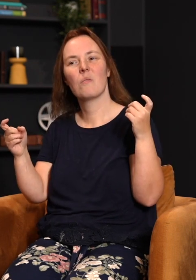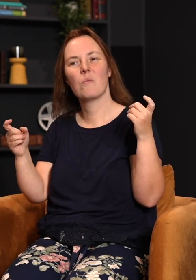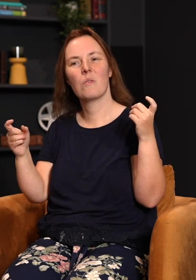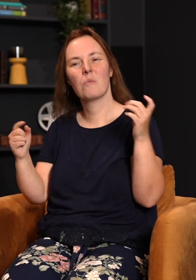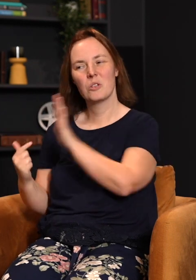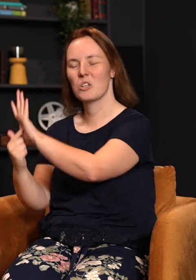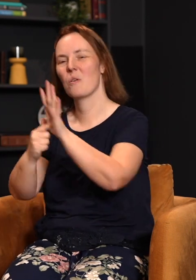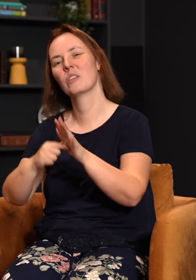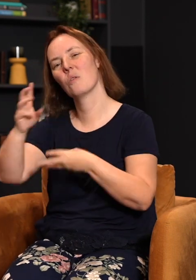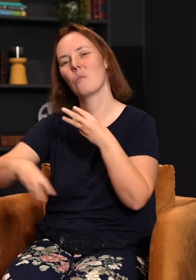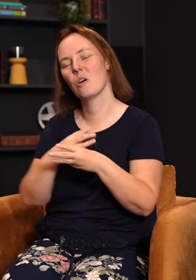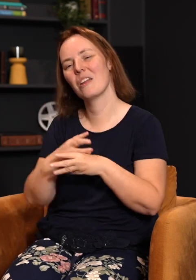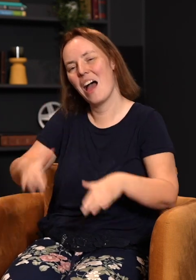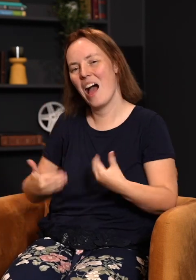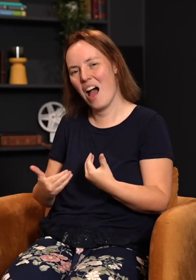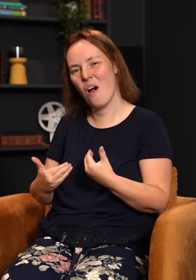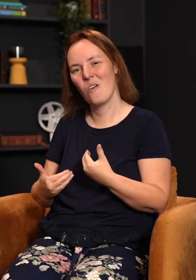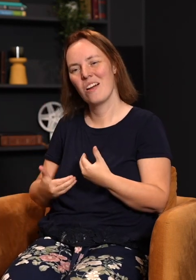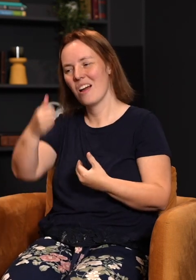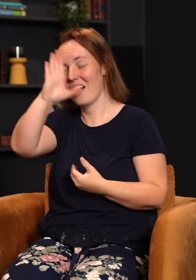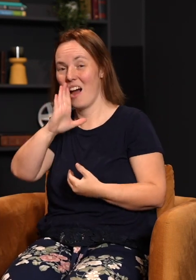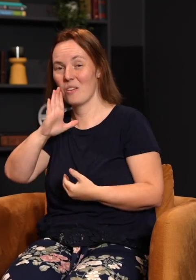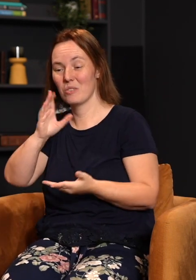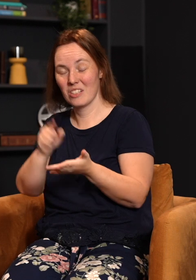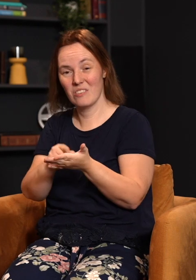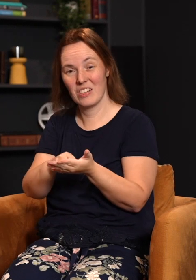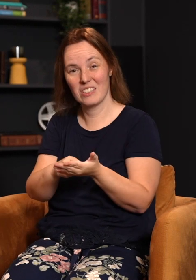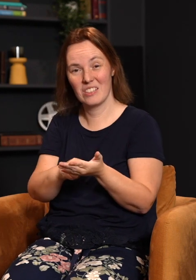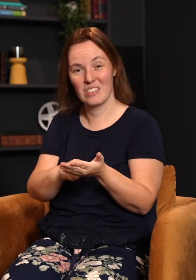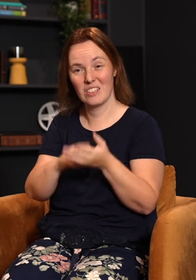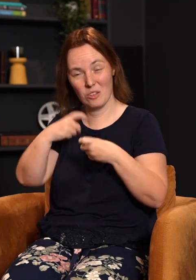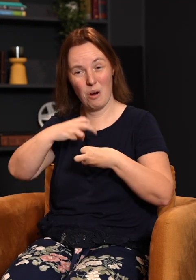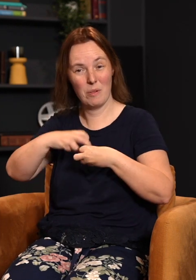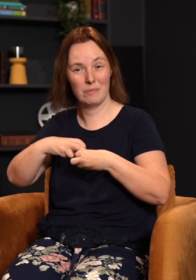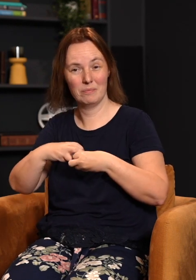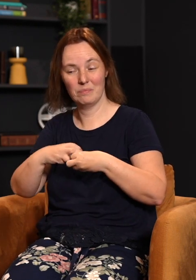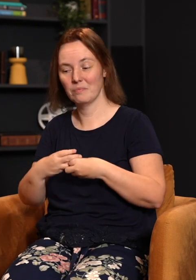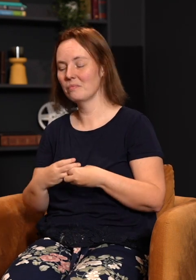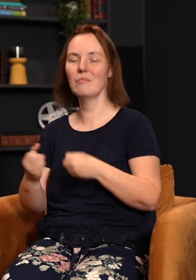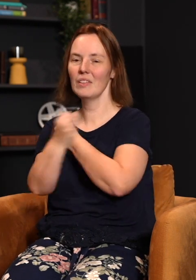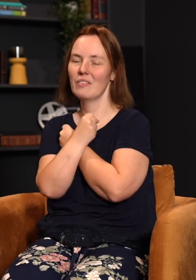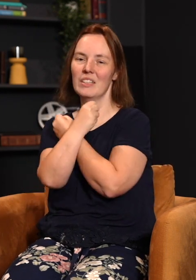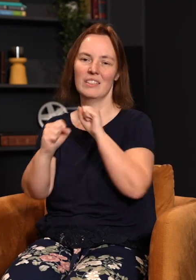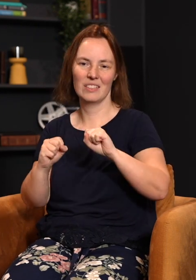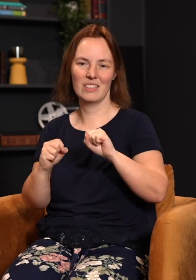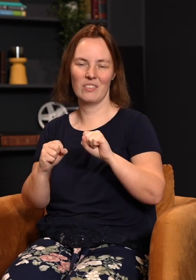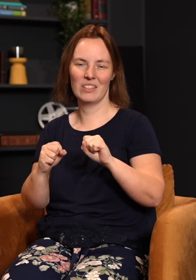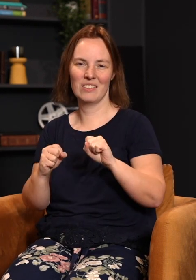world to see how God was going to solve this problem of actually loving mankind and saving mankind on the one hand and then on the other